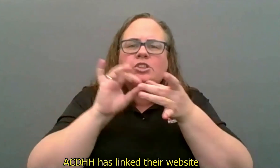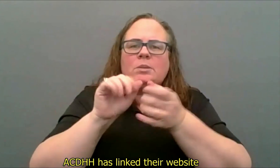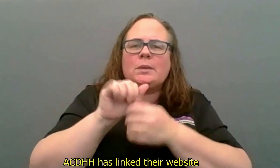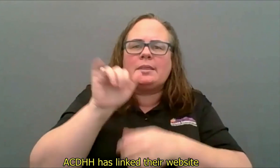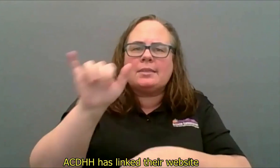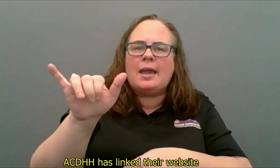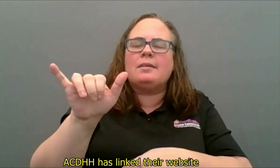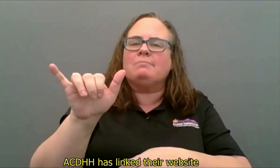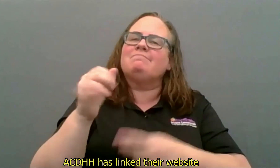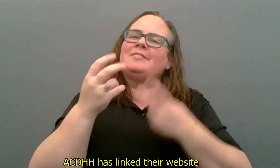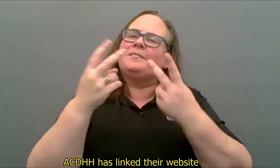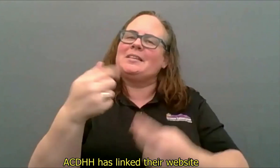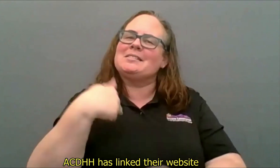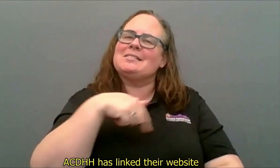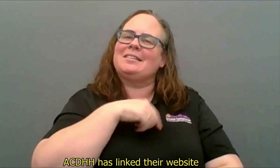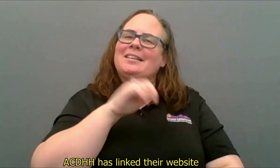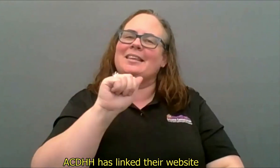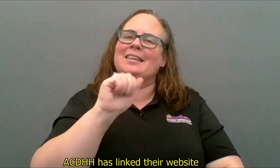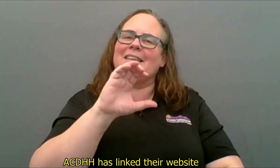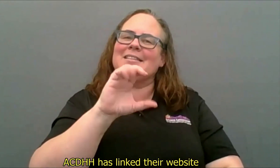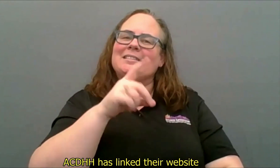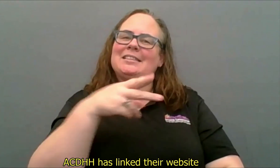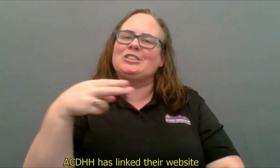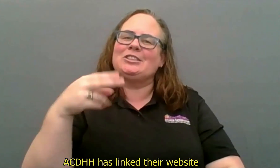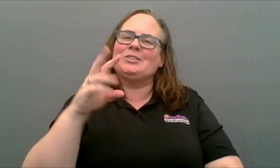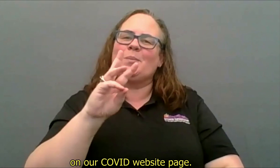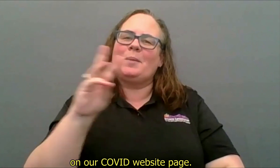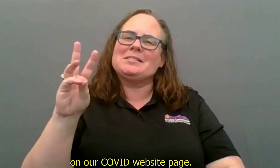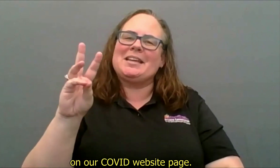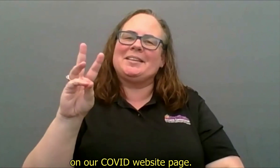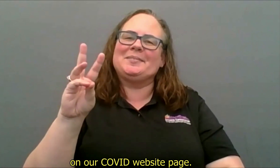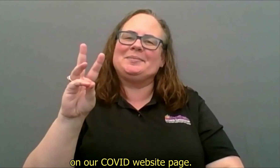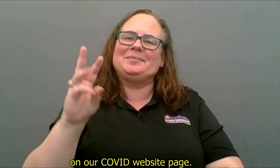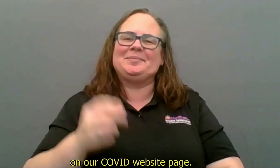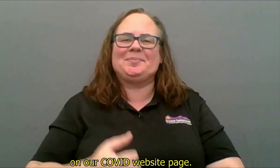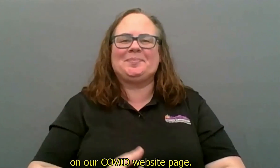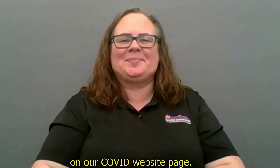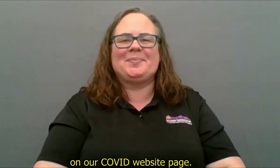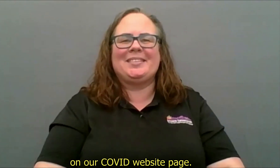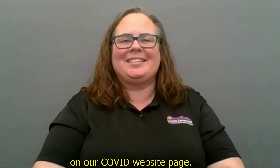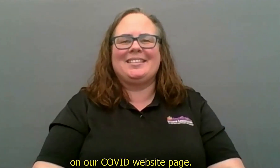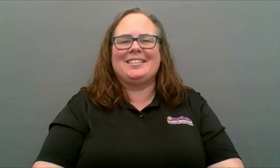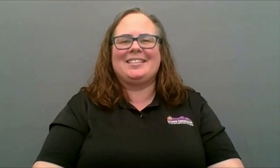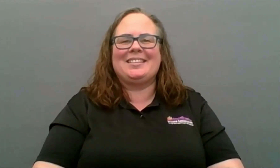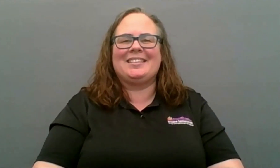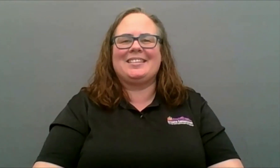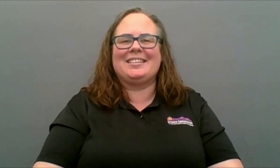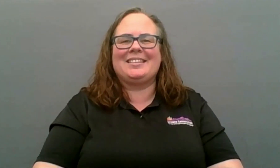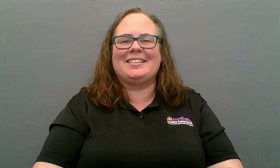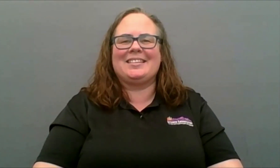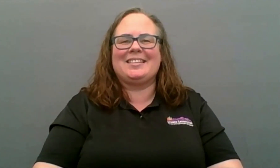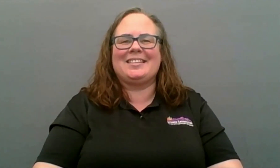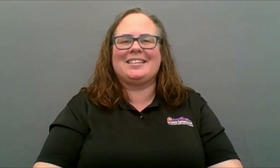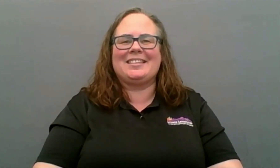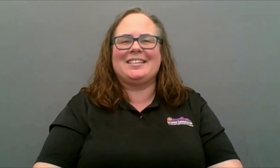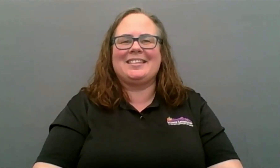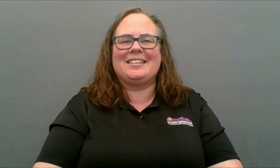ACDHH has linked their website on our COVID website page.